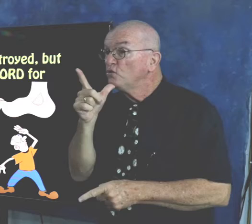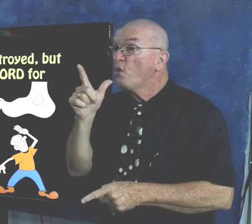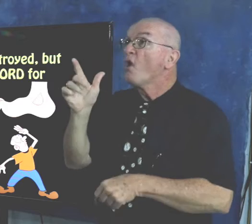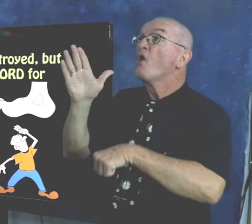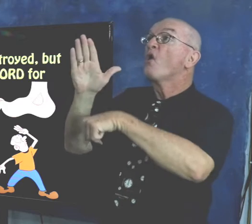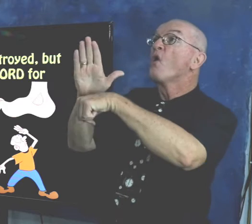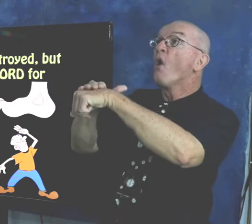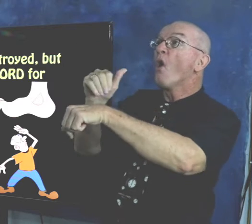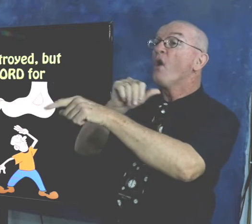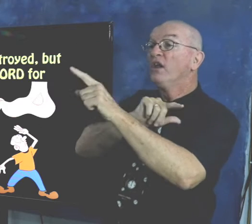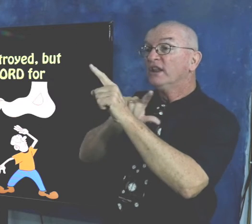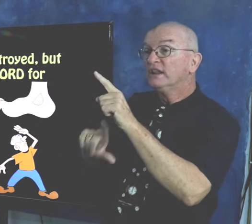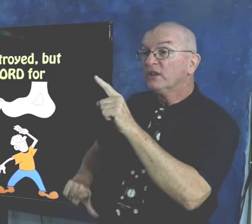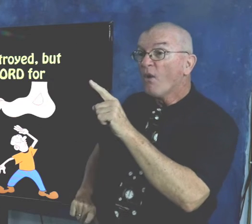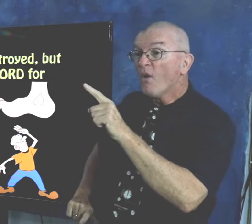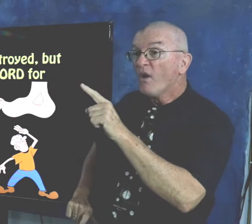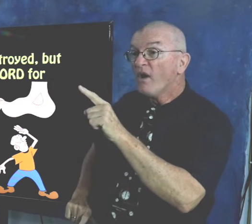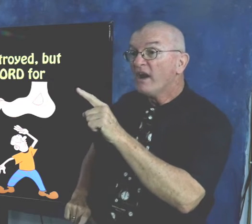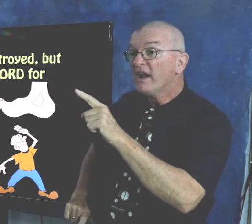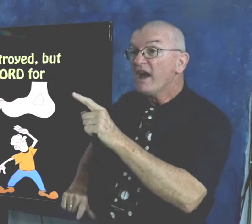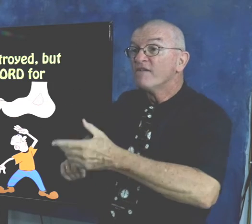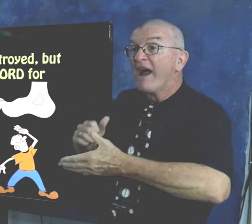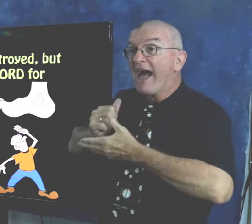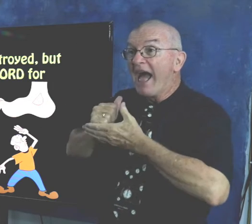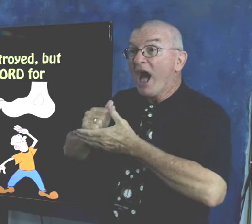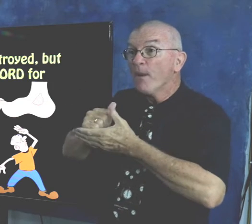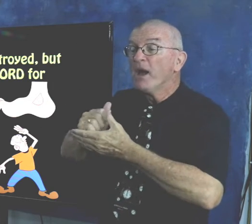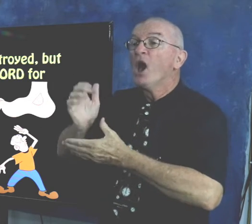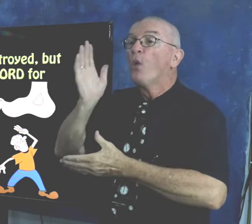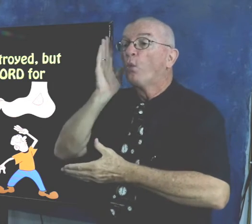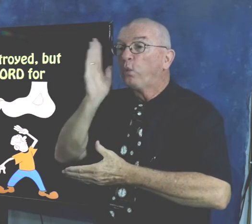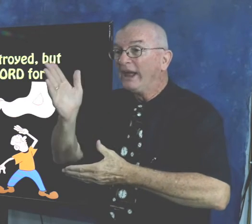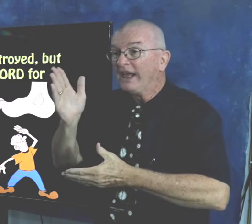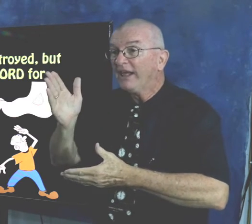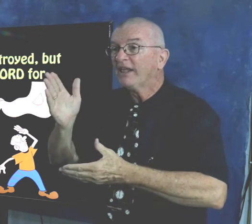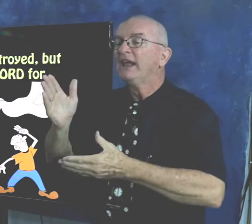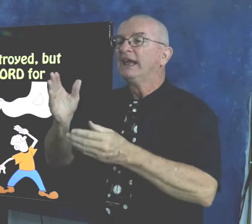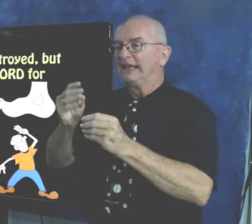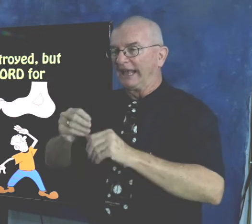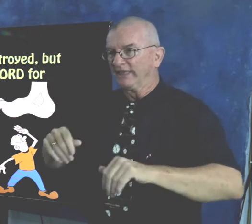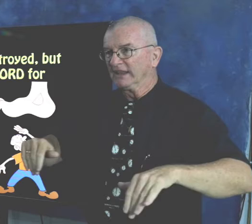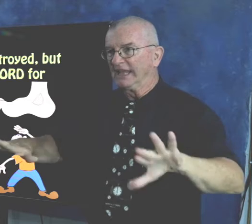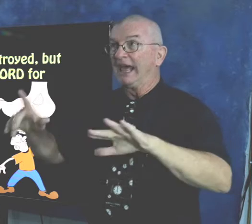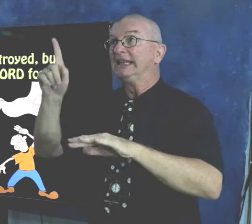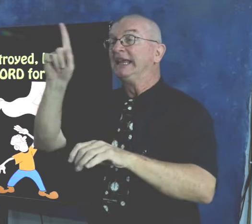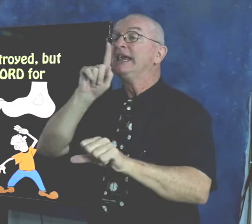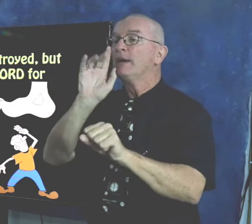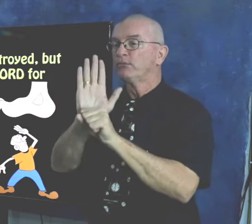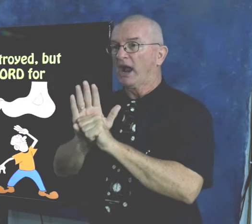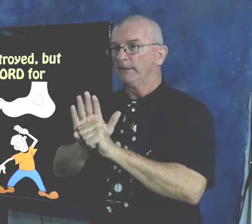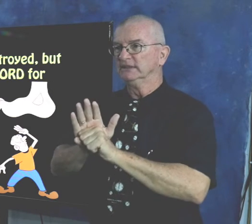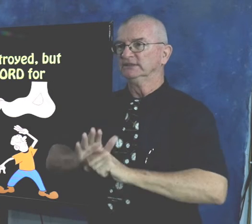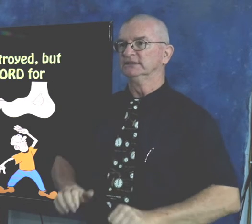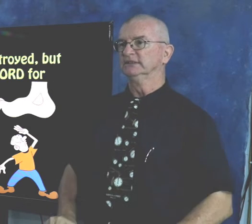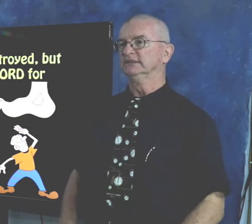who call to the Lord for help will get the land He promised.